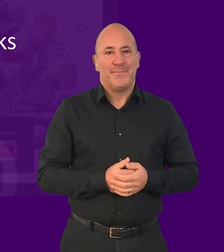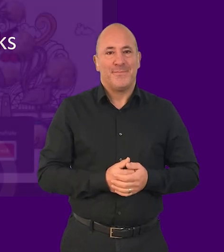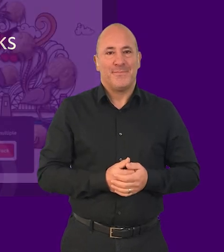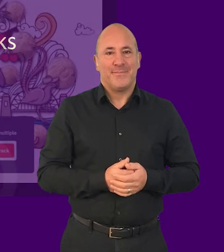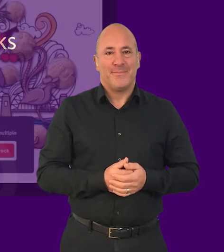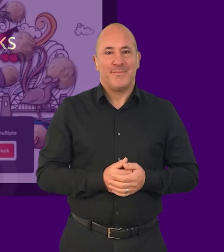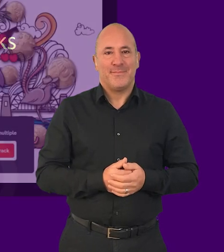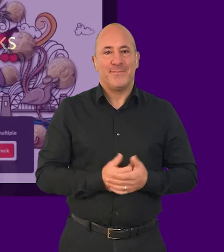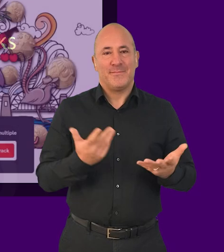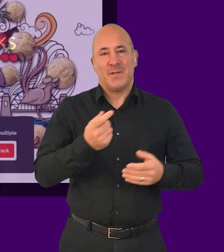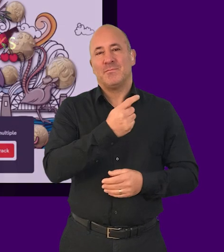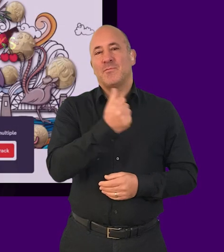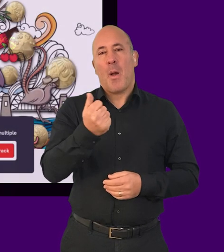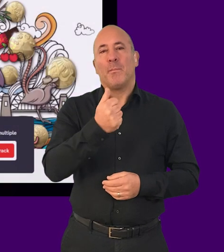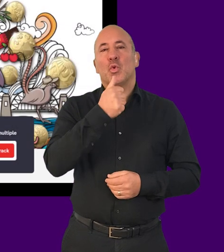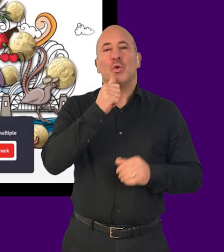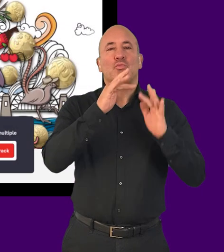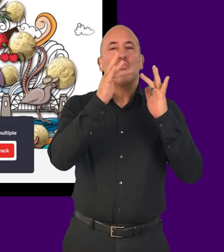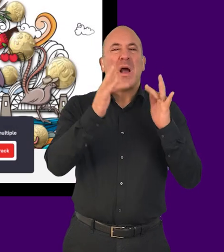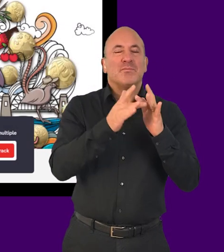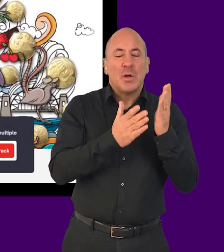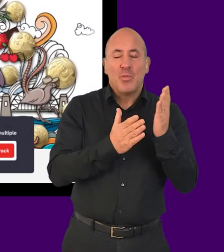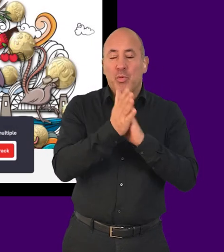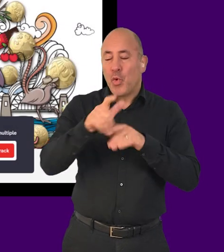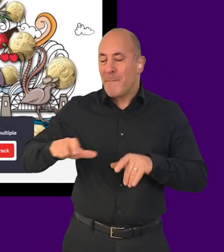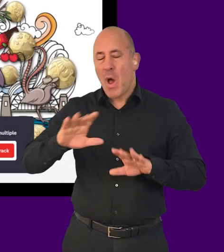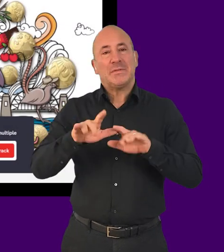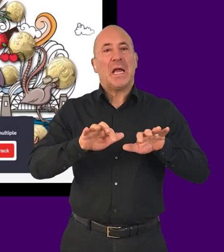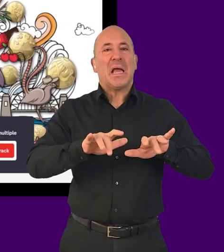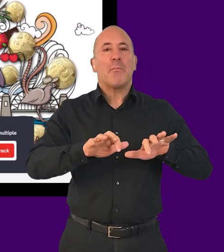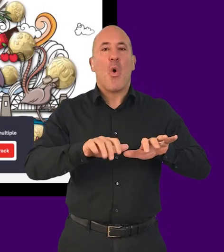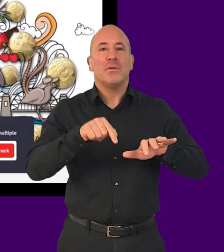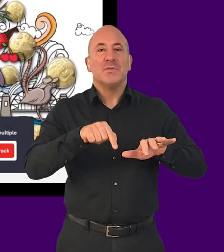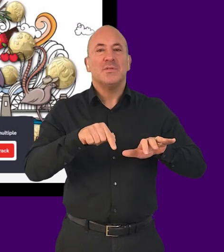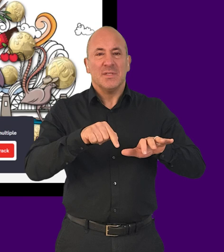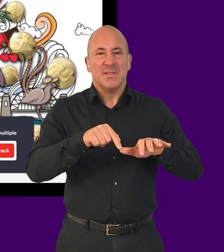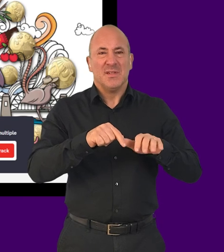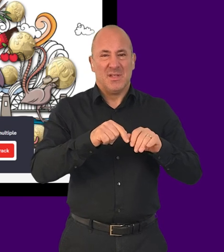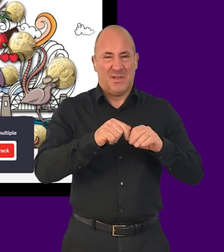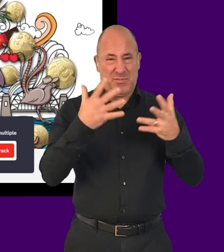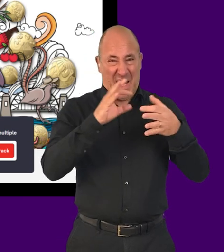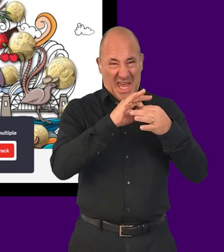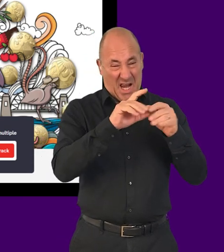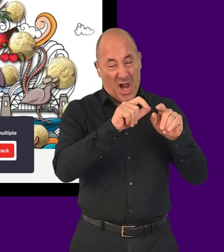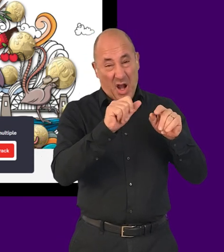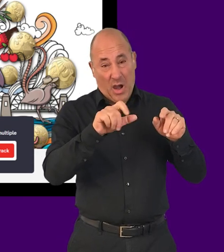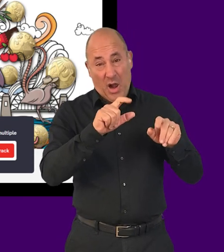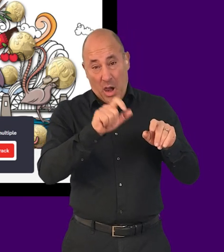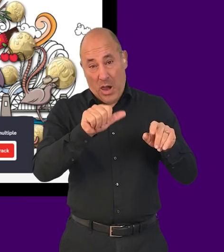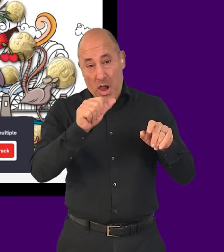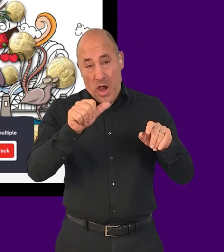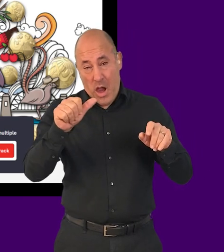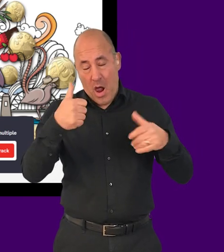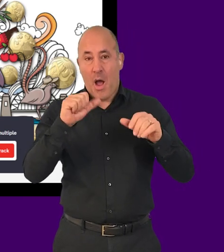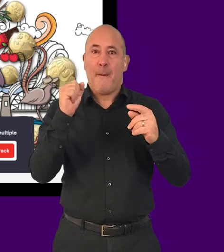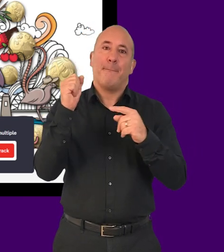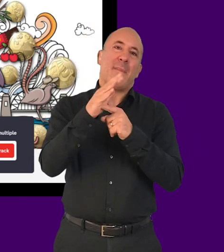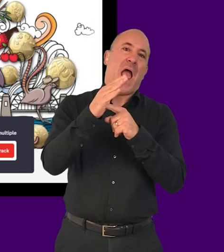For people navigating websites with a keyboard, having to go through a large number of links before reaching the main content of the page can be tiring.